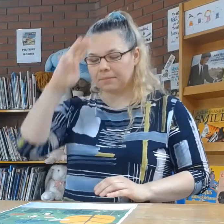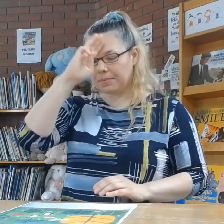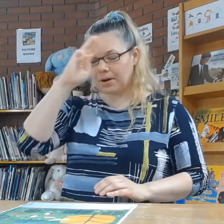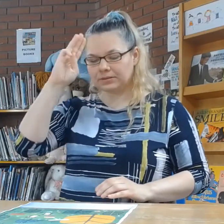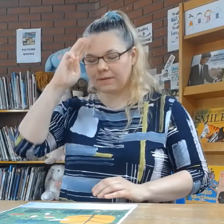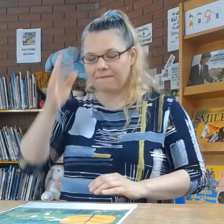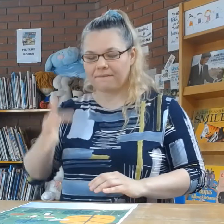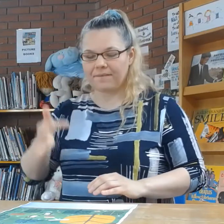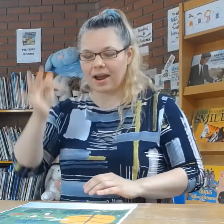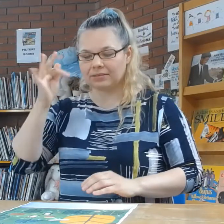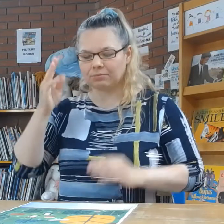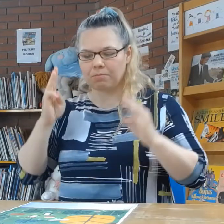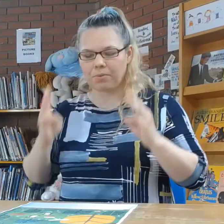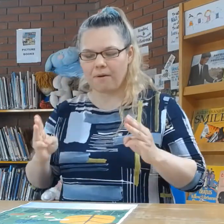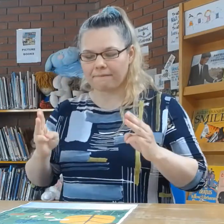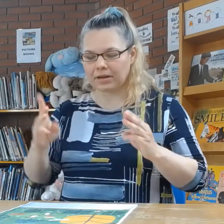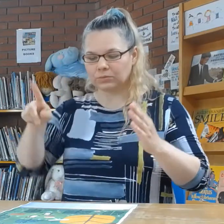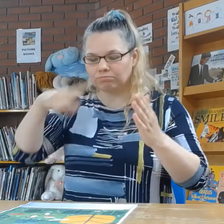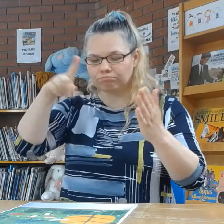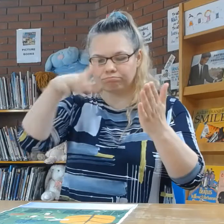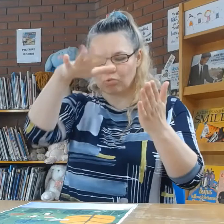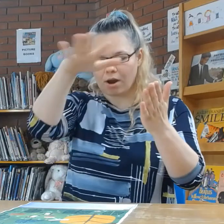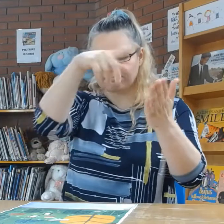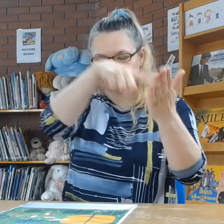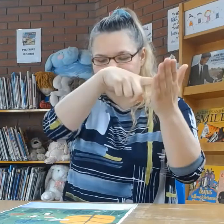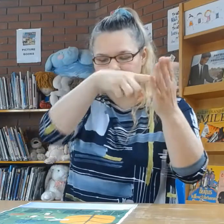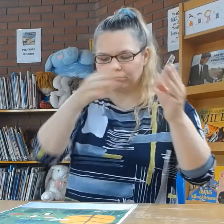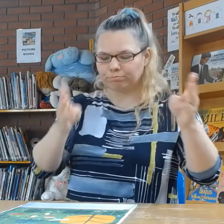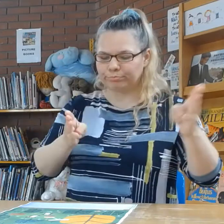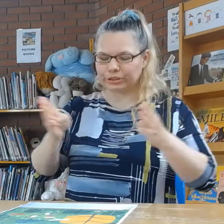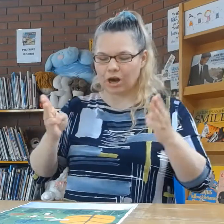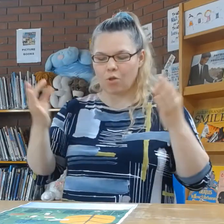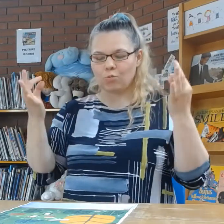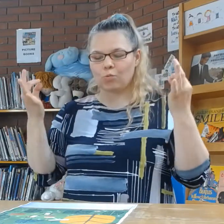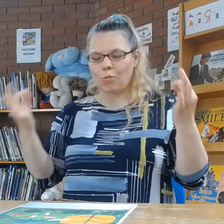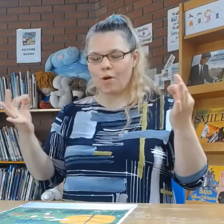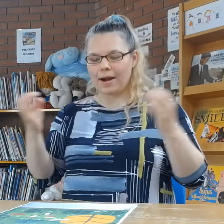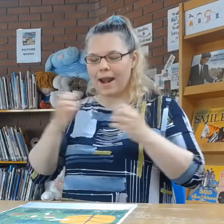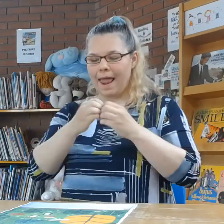his yoga. Everybody join in.